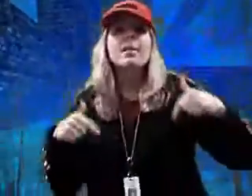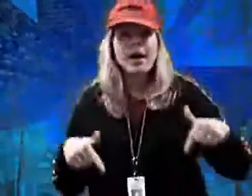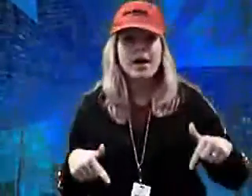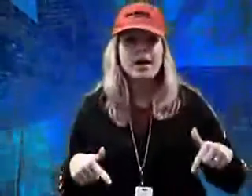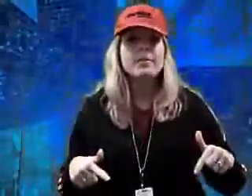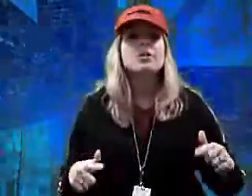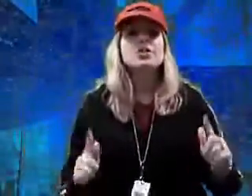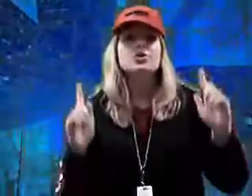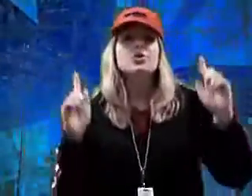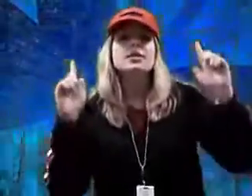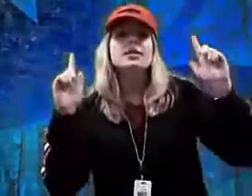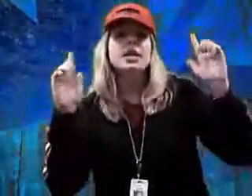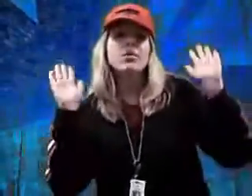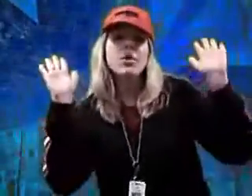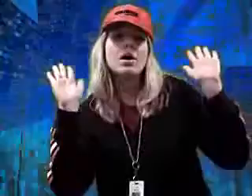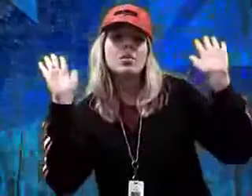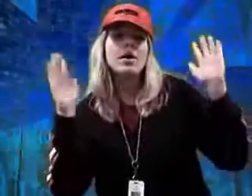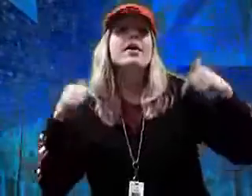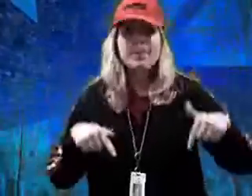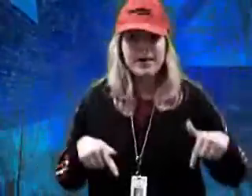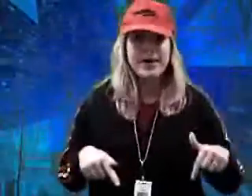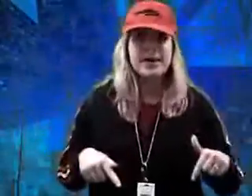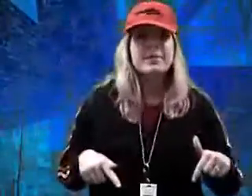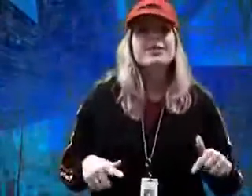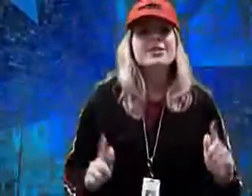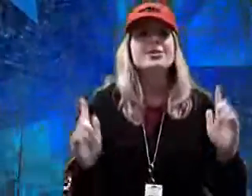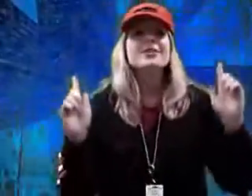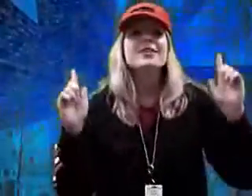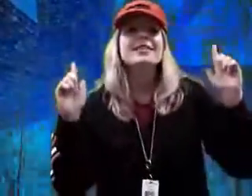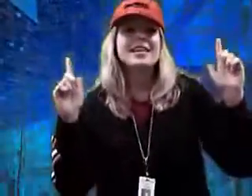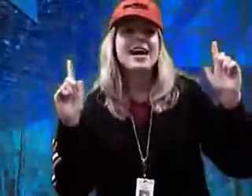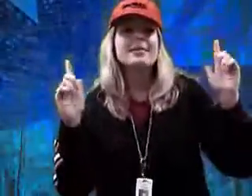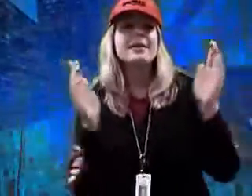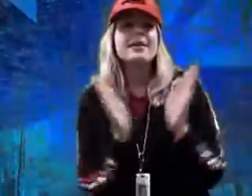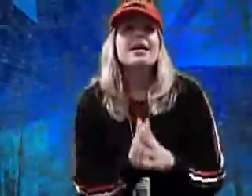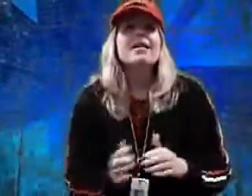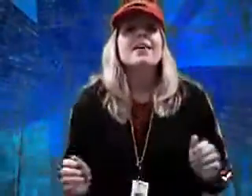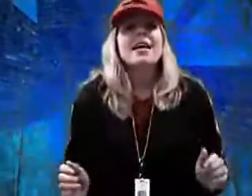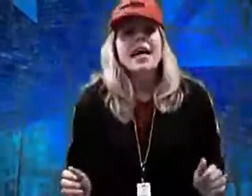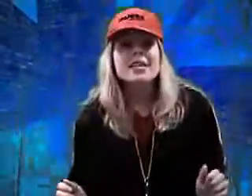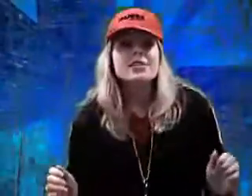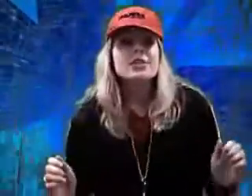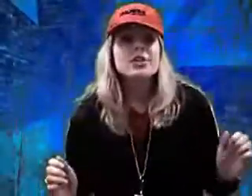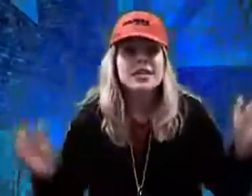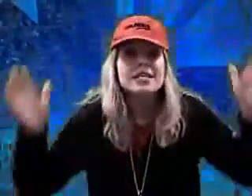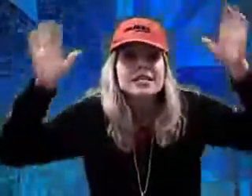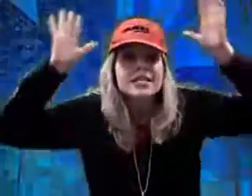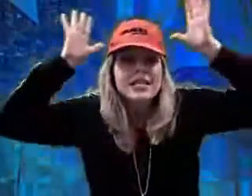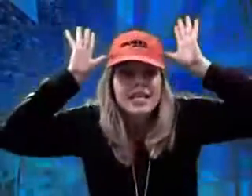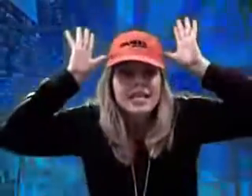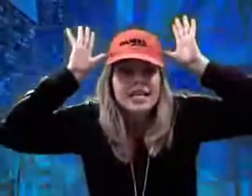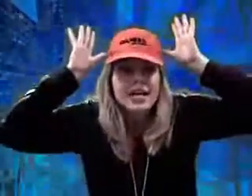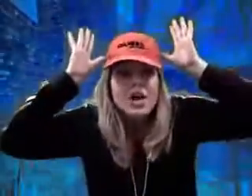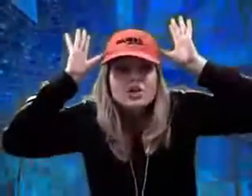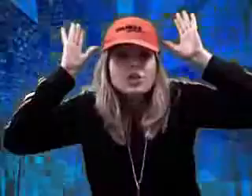job. Bottom and to the top. What, what? Bottom and to the top. The answer is the king,